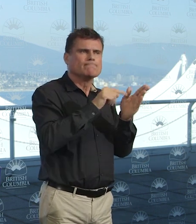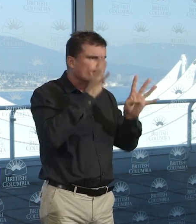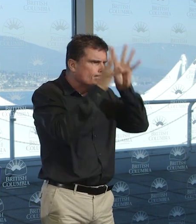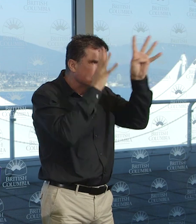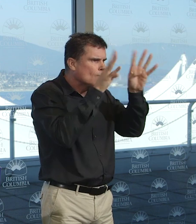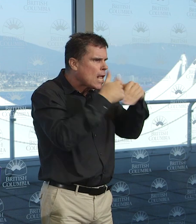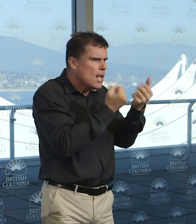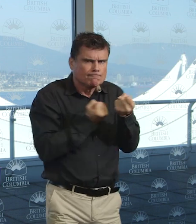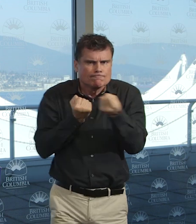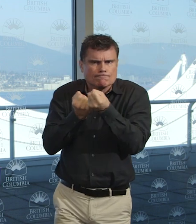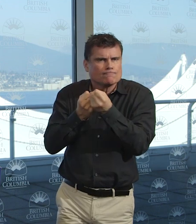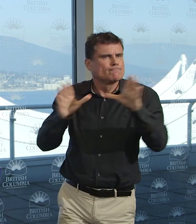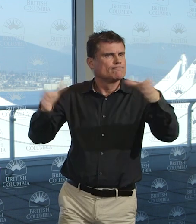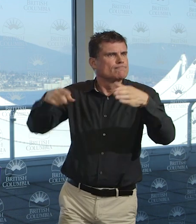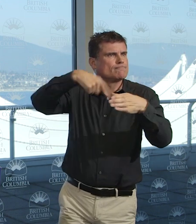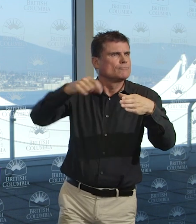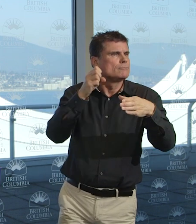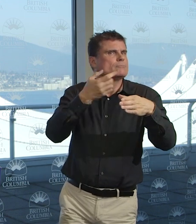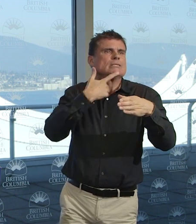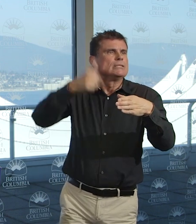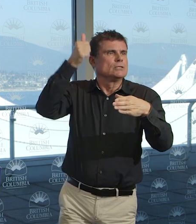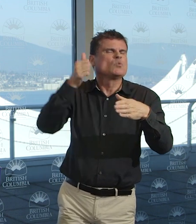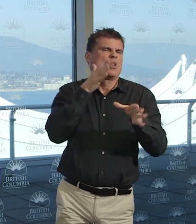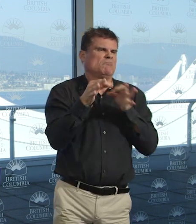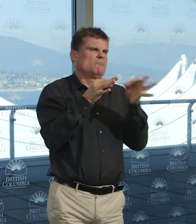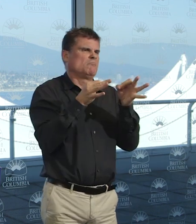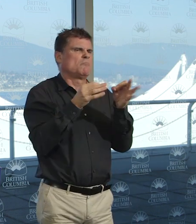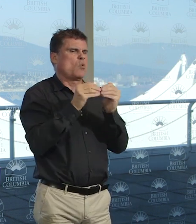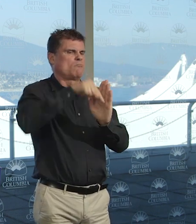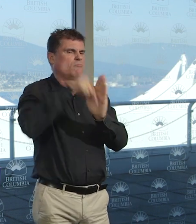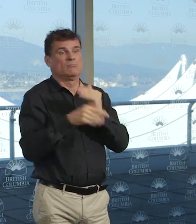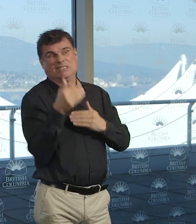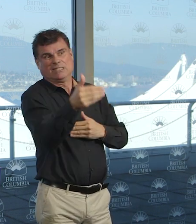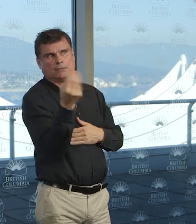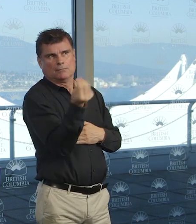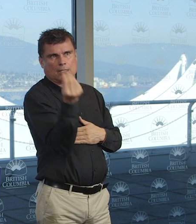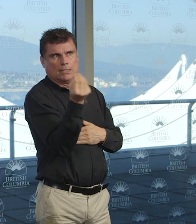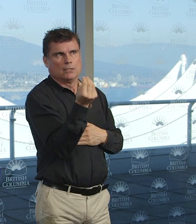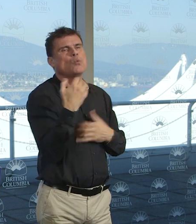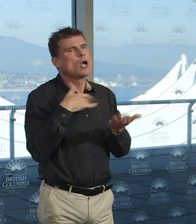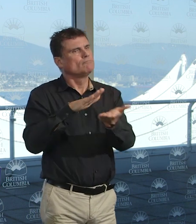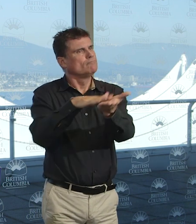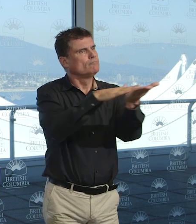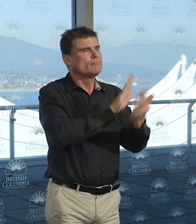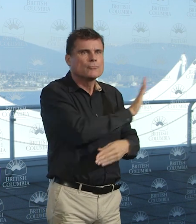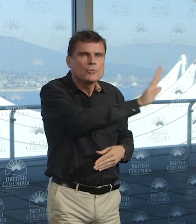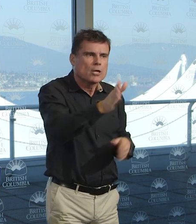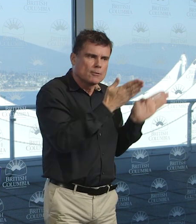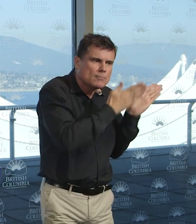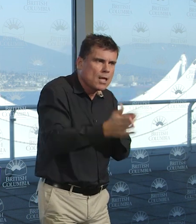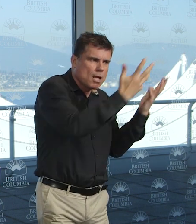and the actions that they have recommended are being put into motion. Finally, just want to say we are all in this together,